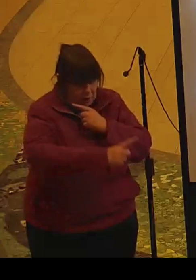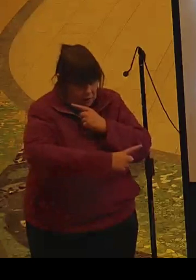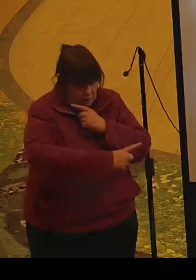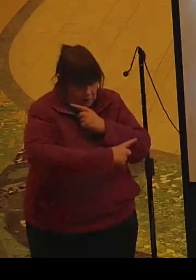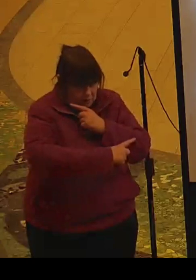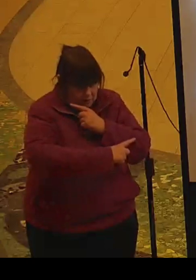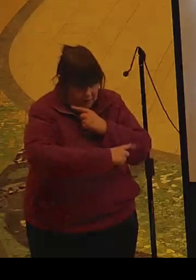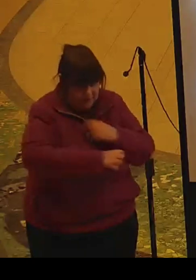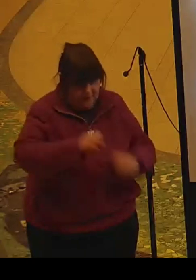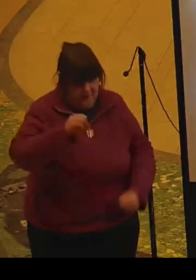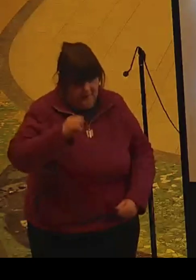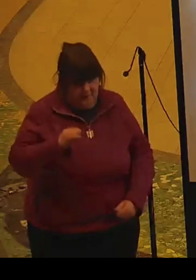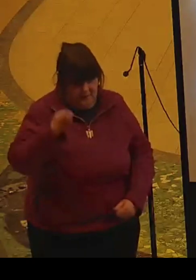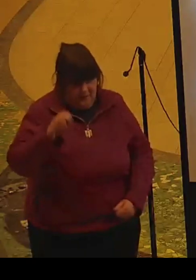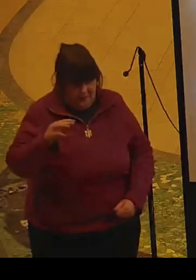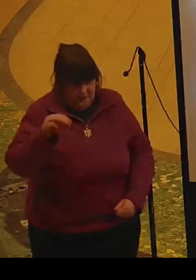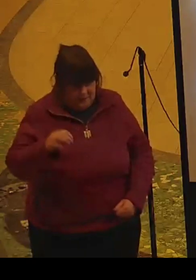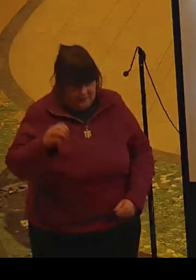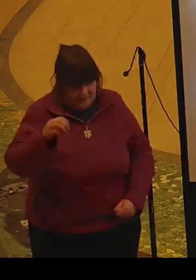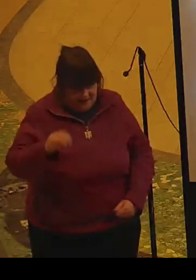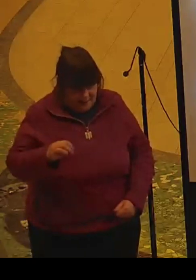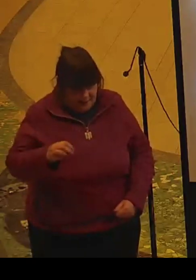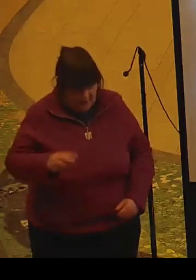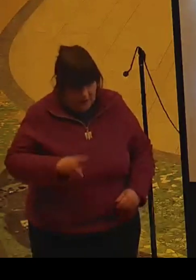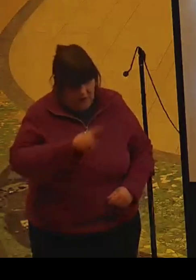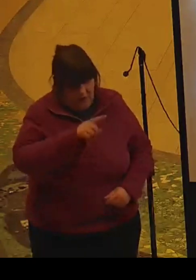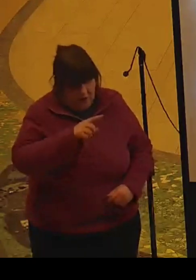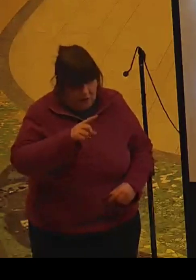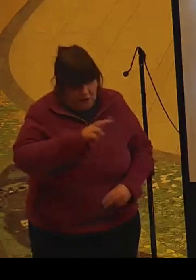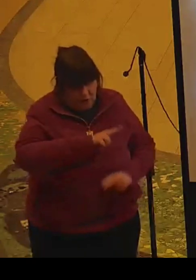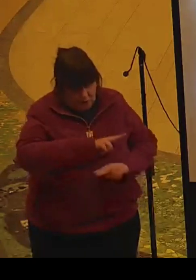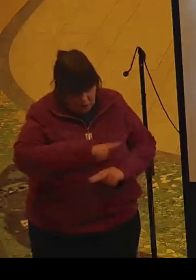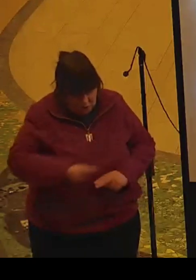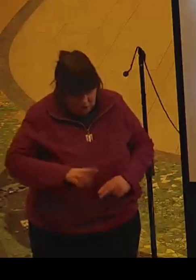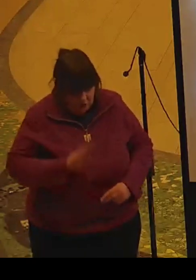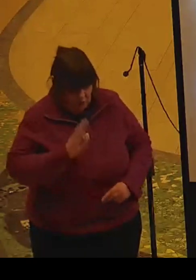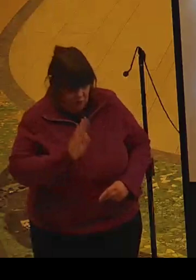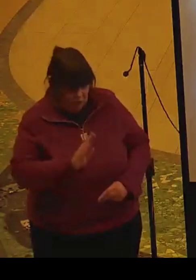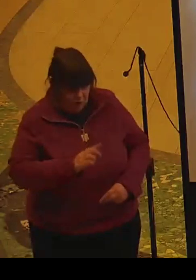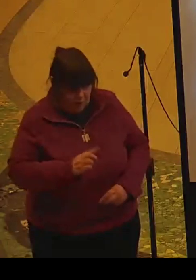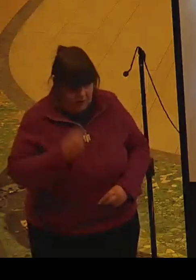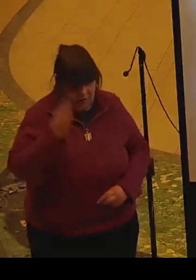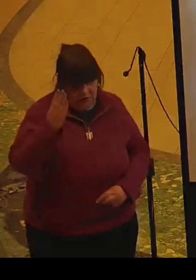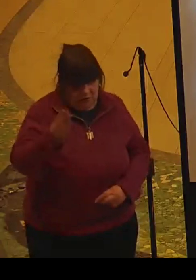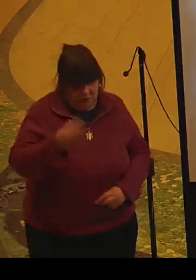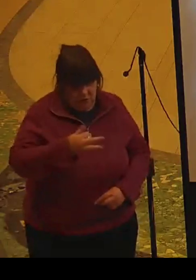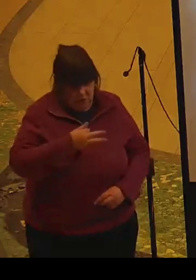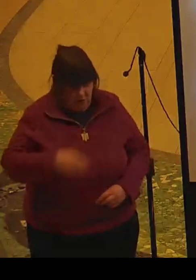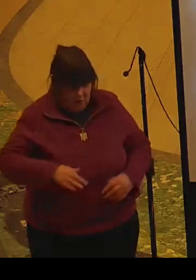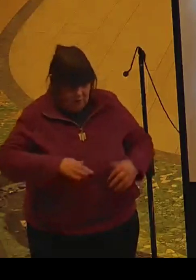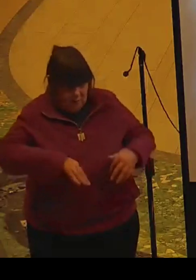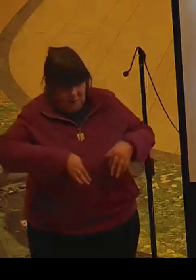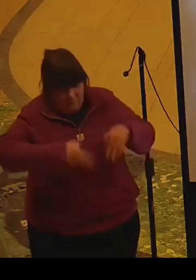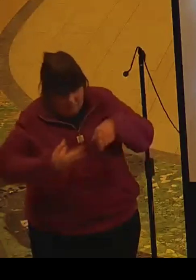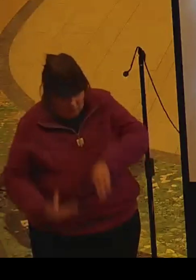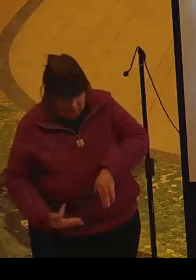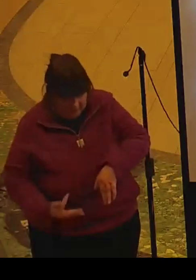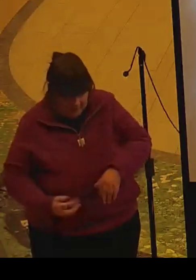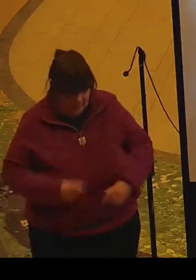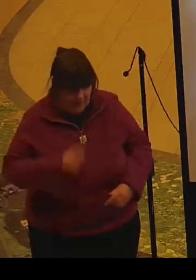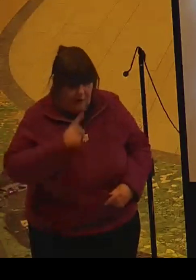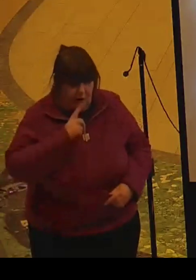Lord, Simon could not stop you from